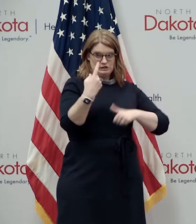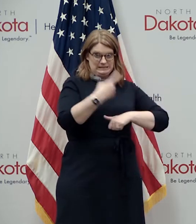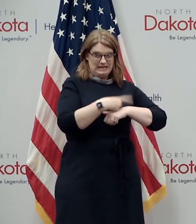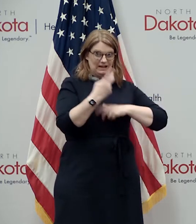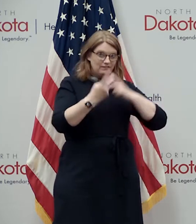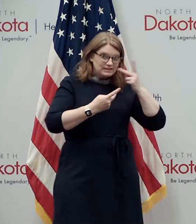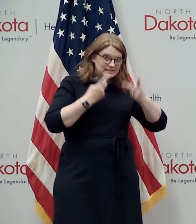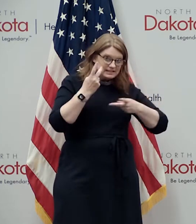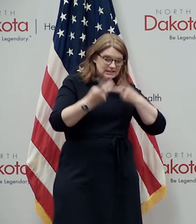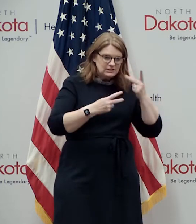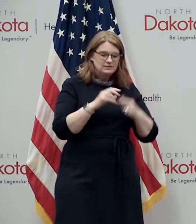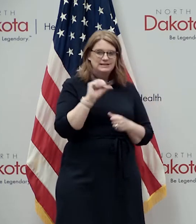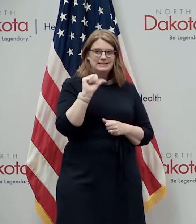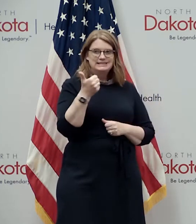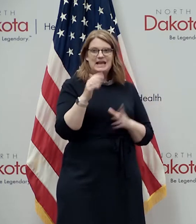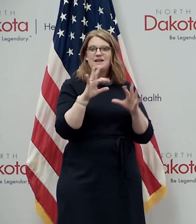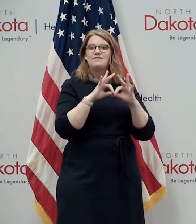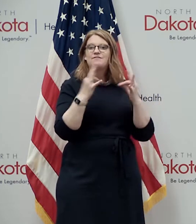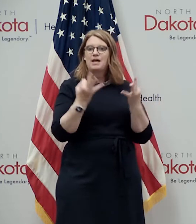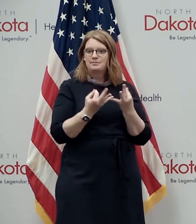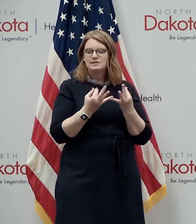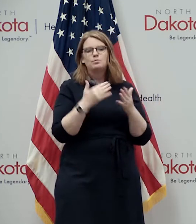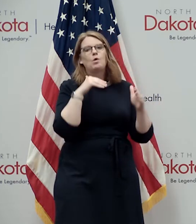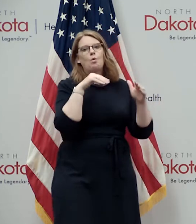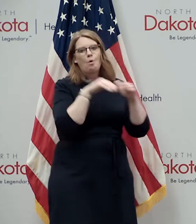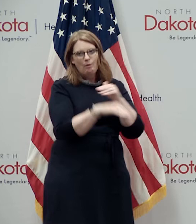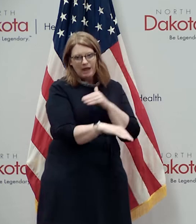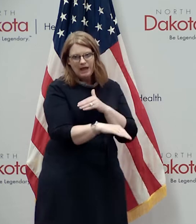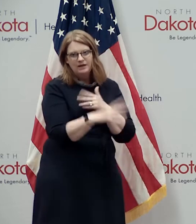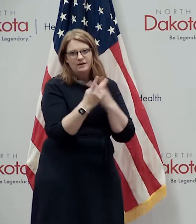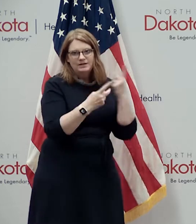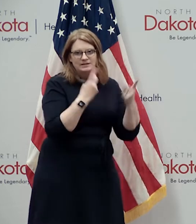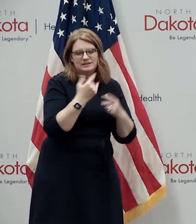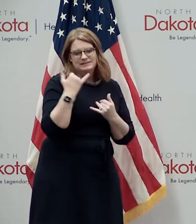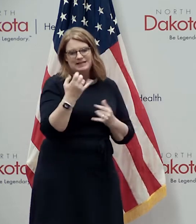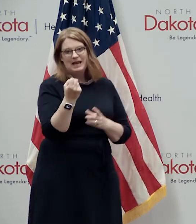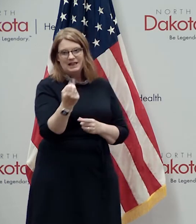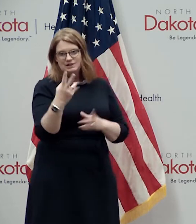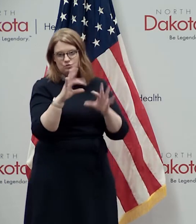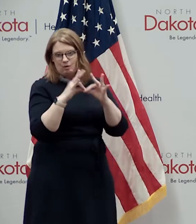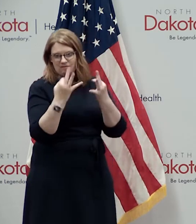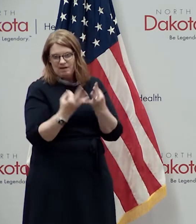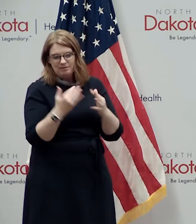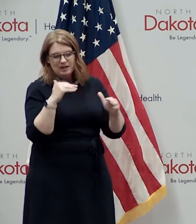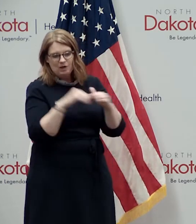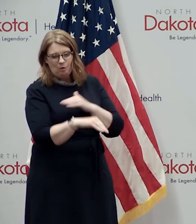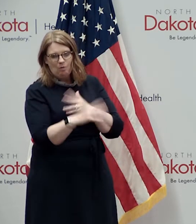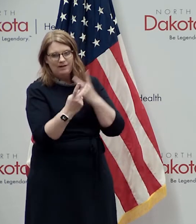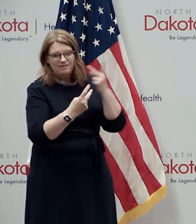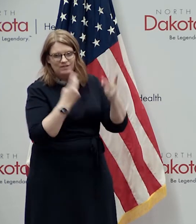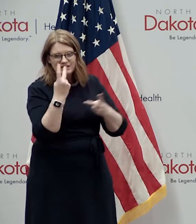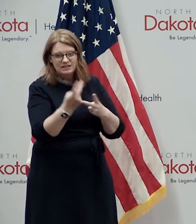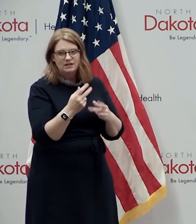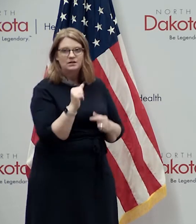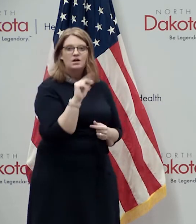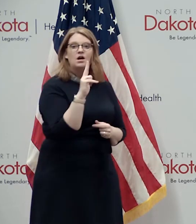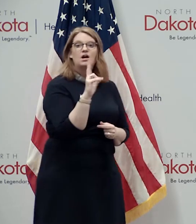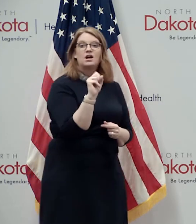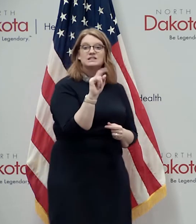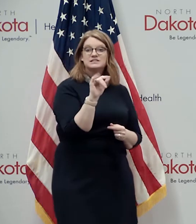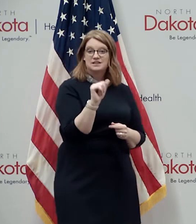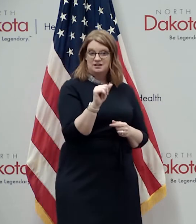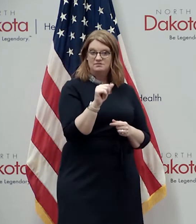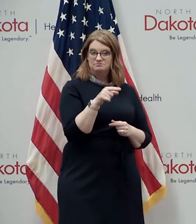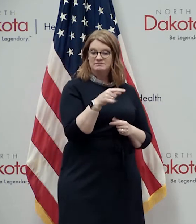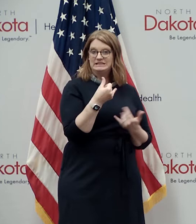and so 10 family members were able to visit their loved ones today there's 12 family members and augusta place is still on track to go into